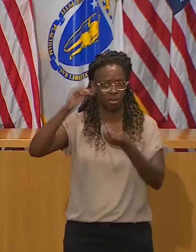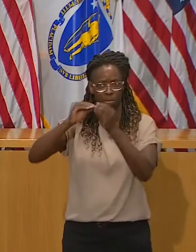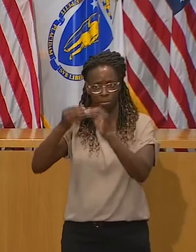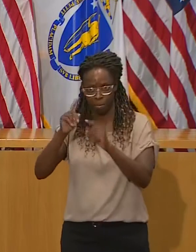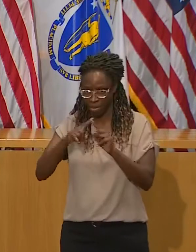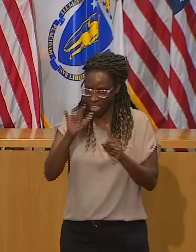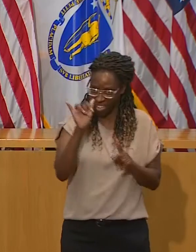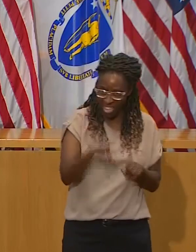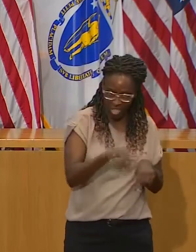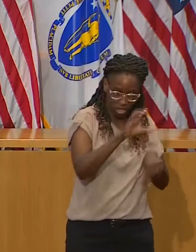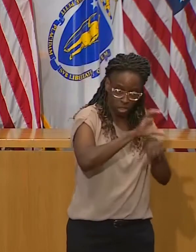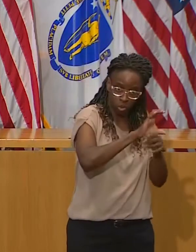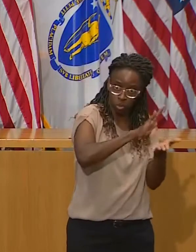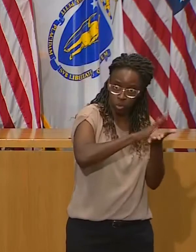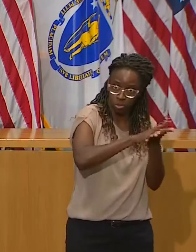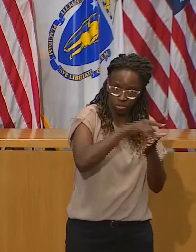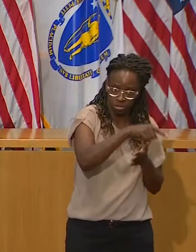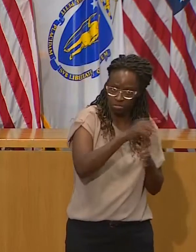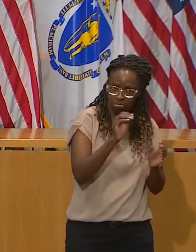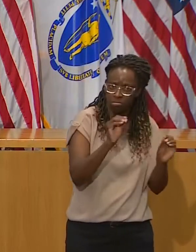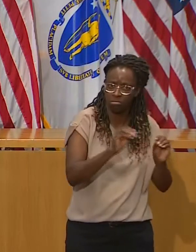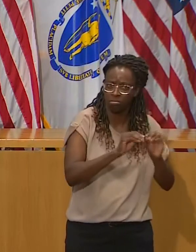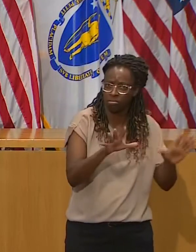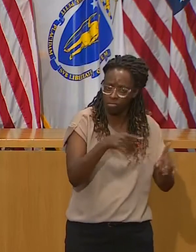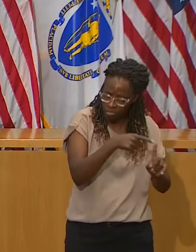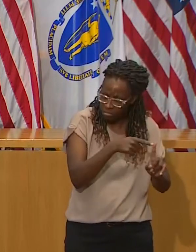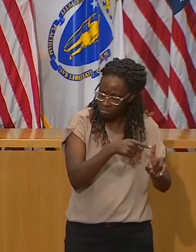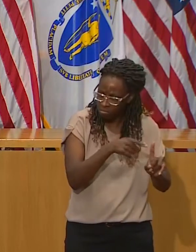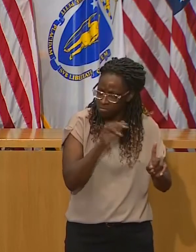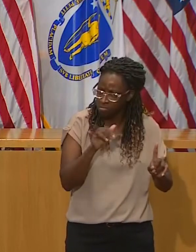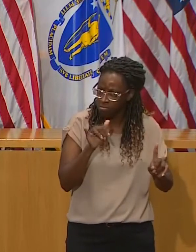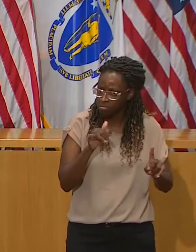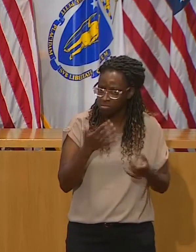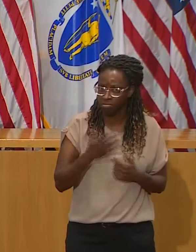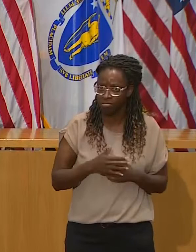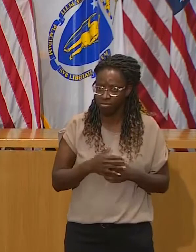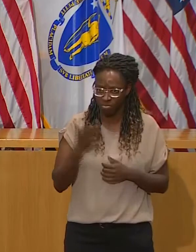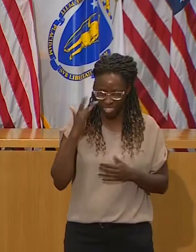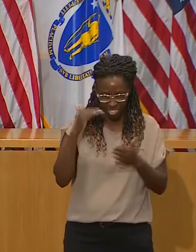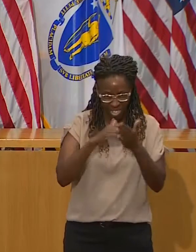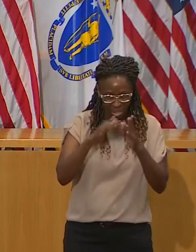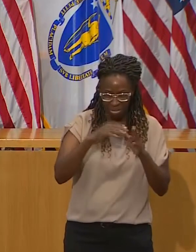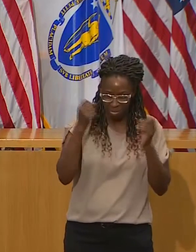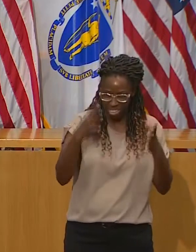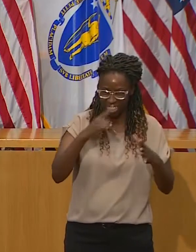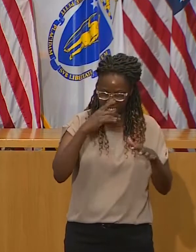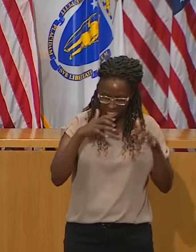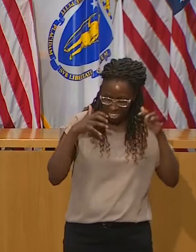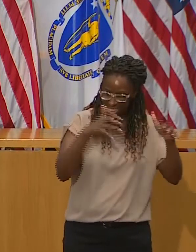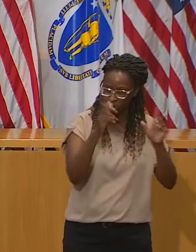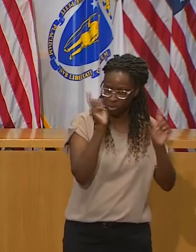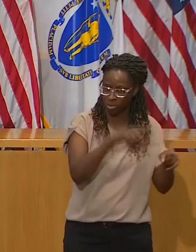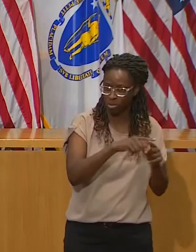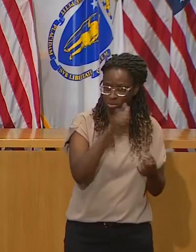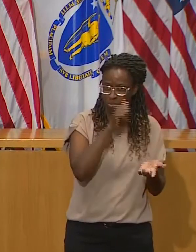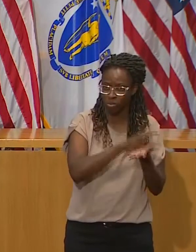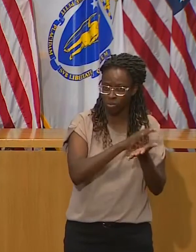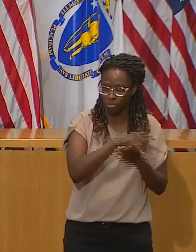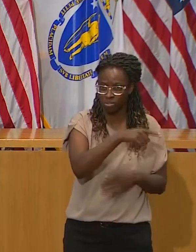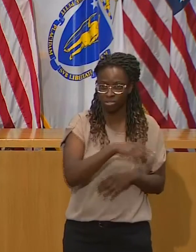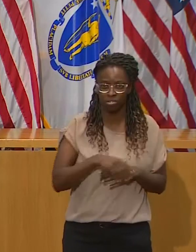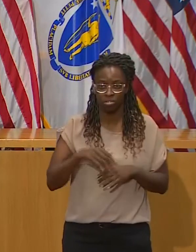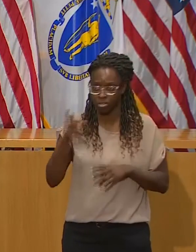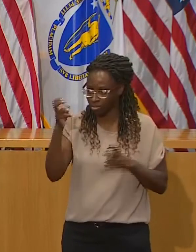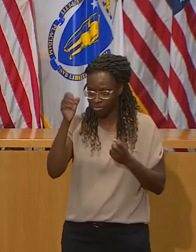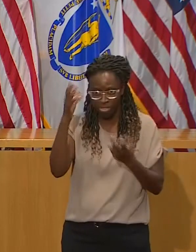,000 kids, 4,000 teachers and staff, fully in person since